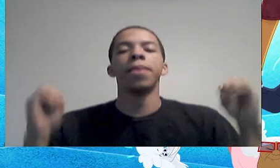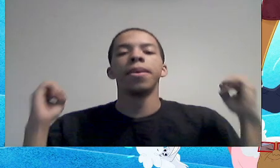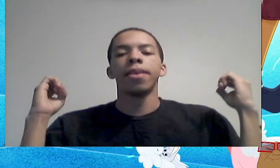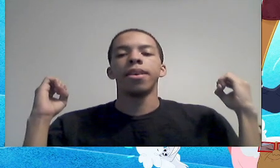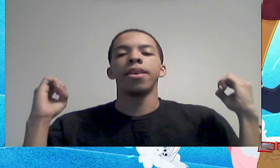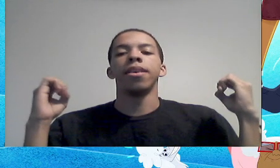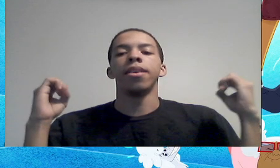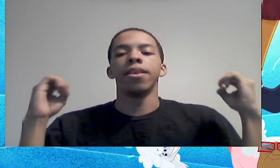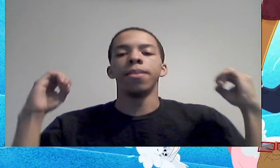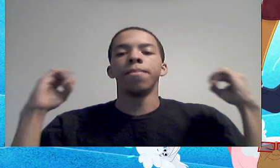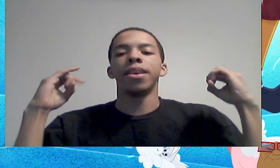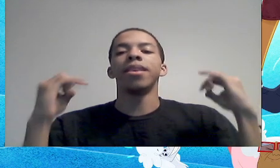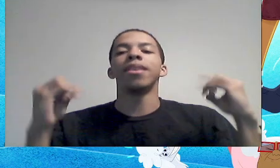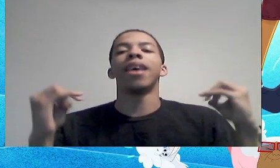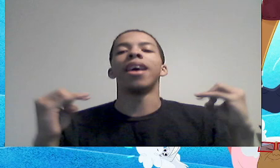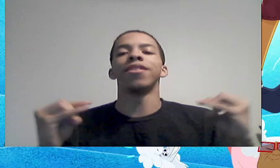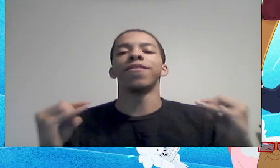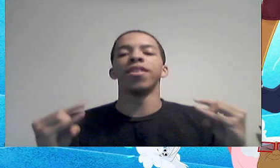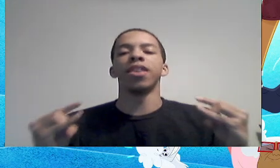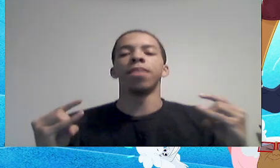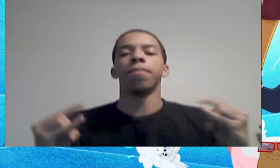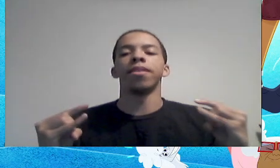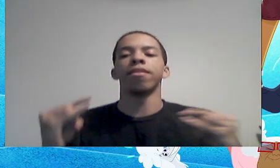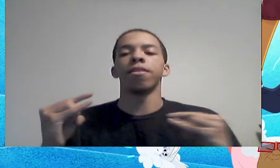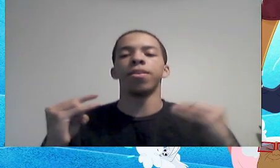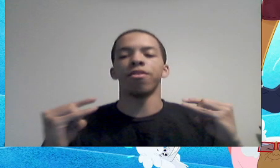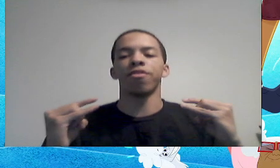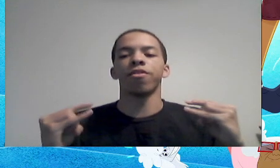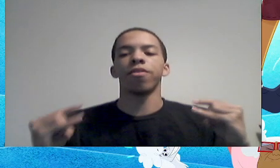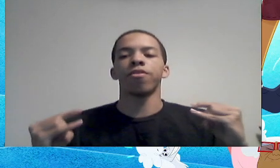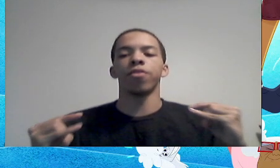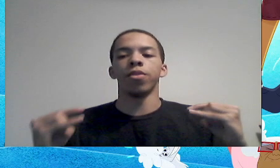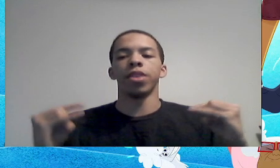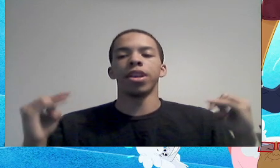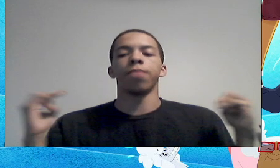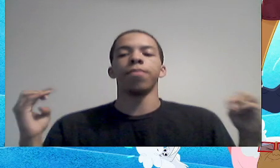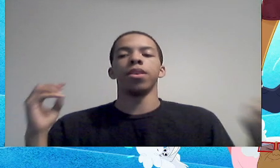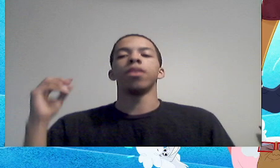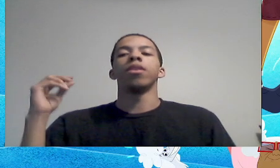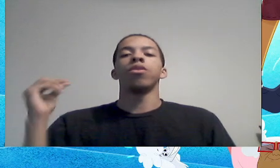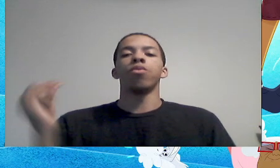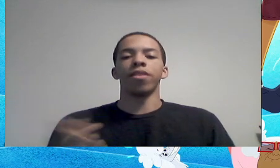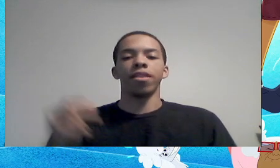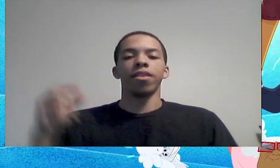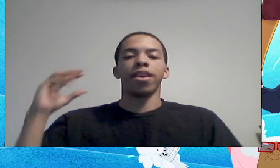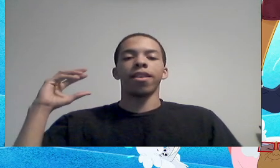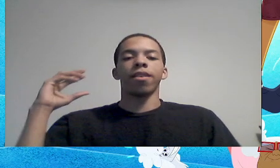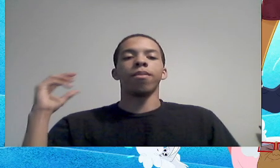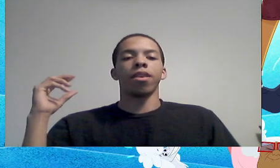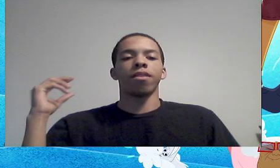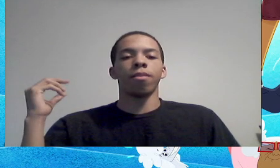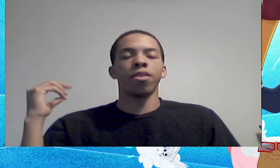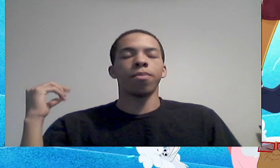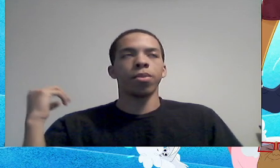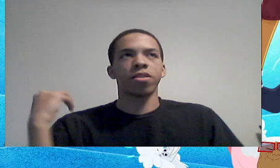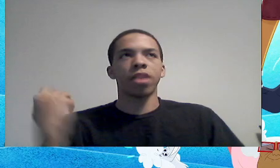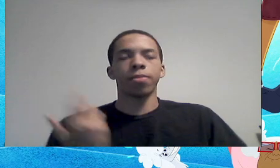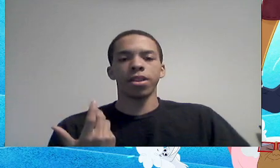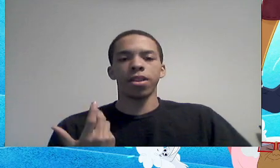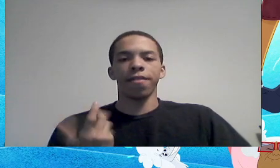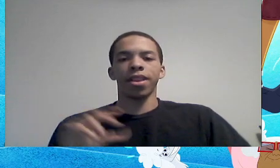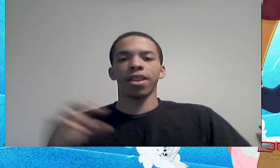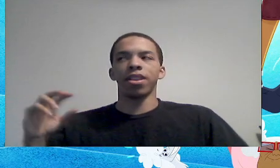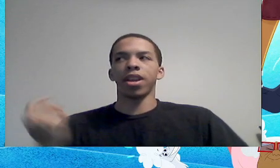him, him, I just feel like the message could be construed. It could be twisted, like, like, someone's